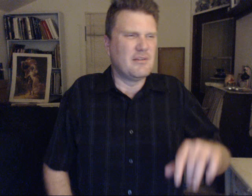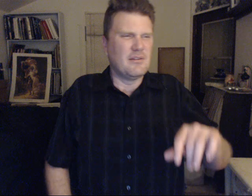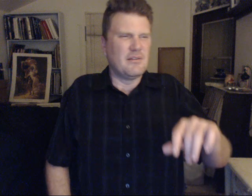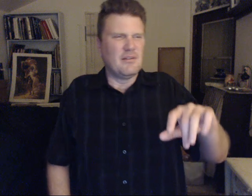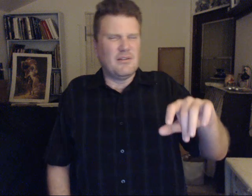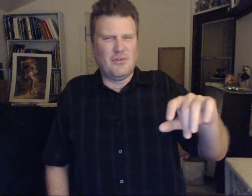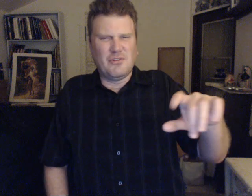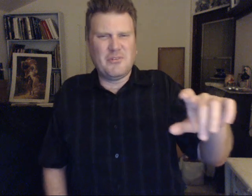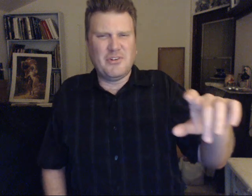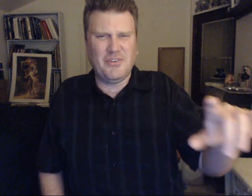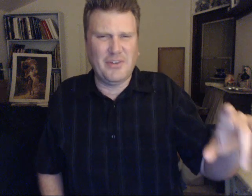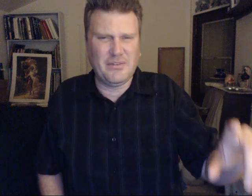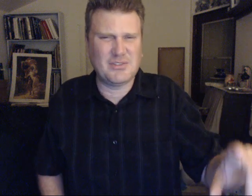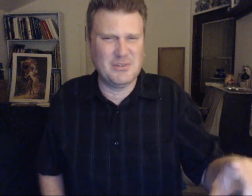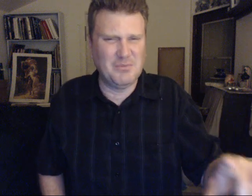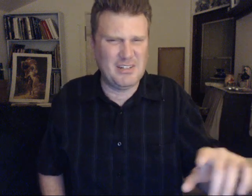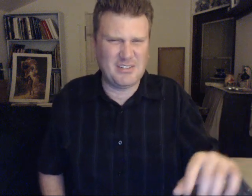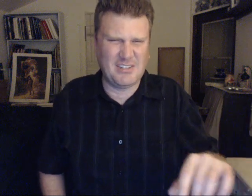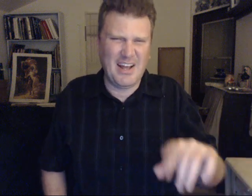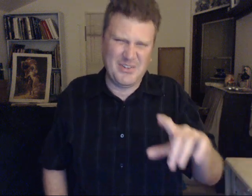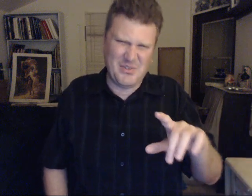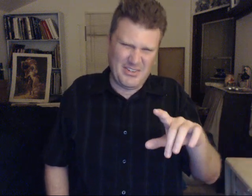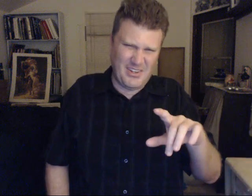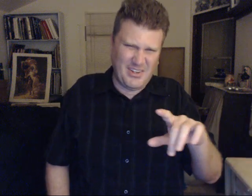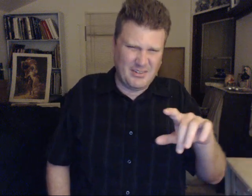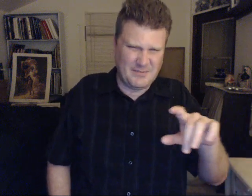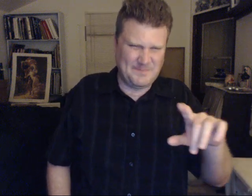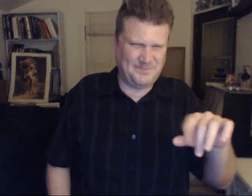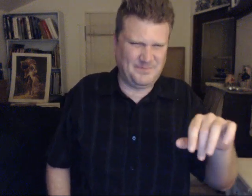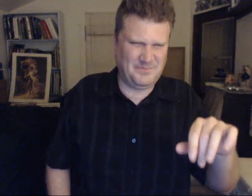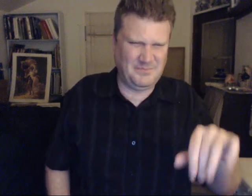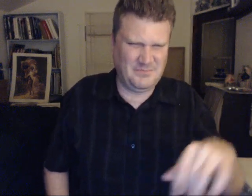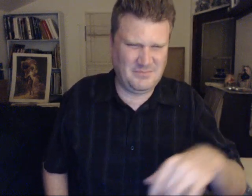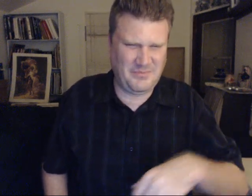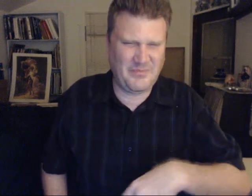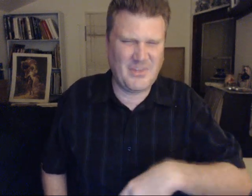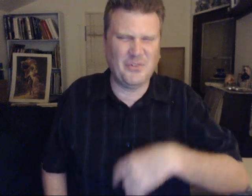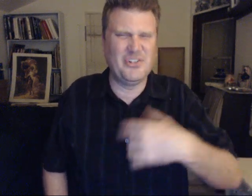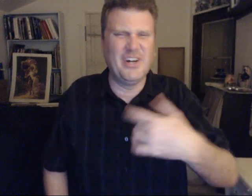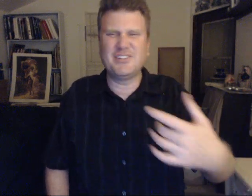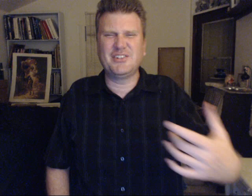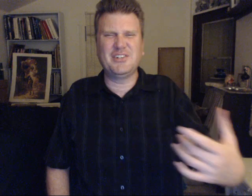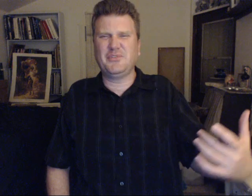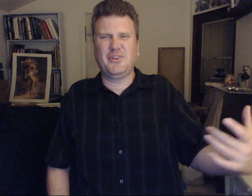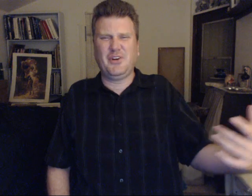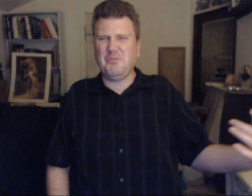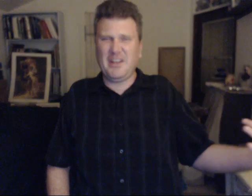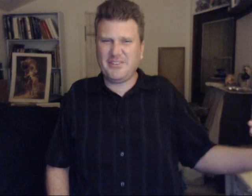You limit yourselves too much, as you can tell. Your relationships are a mess.